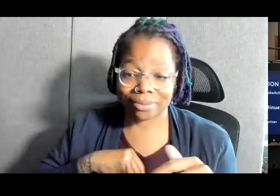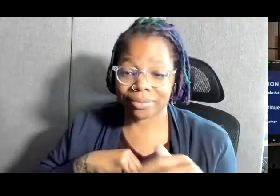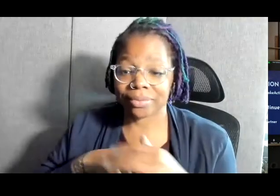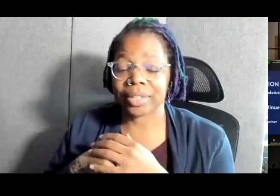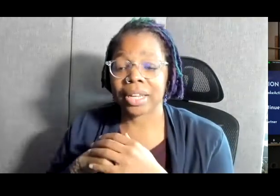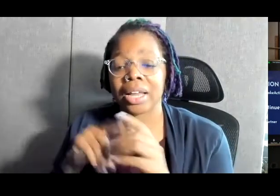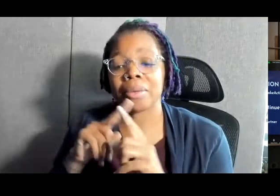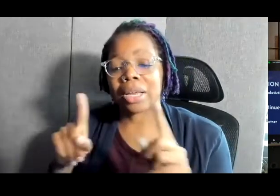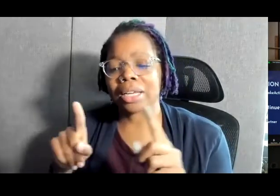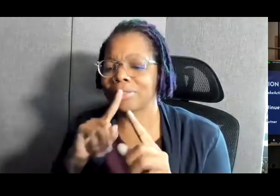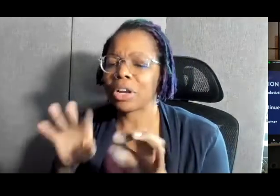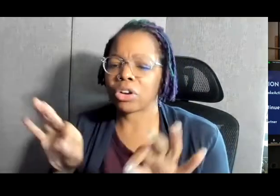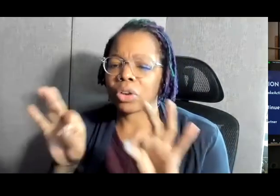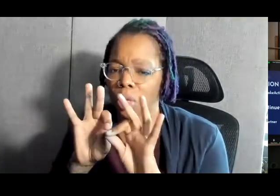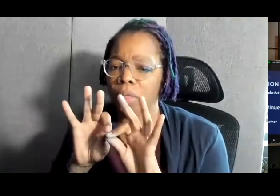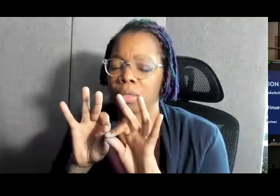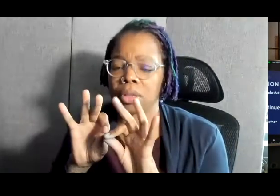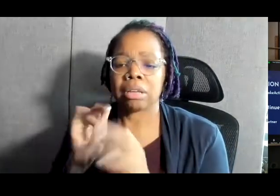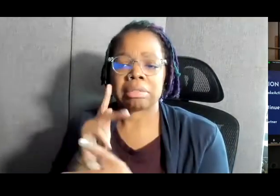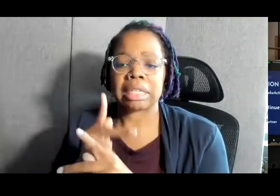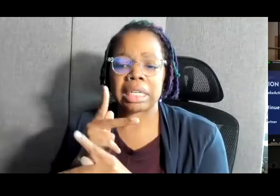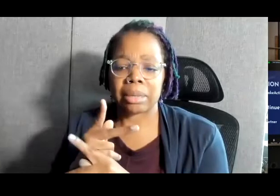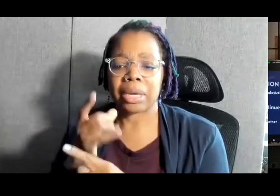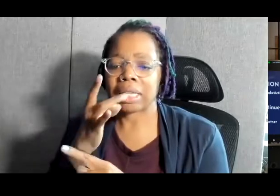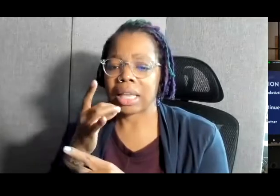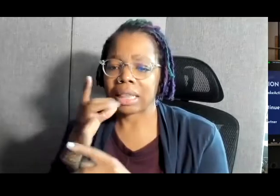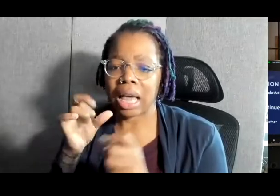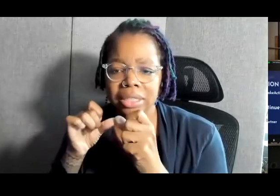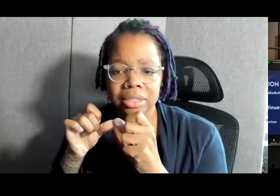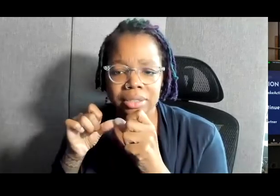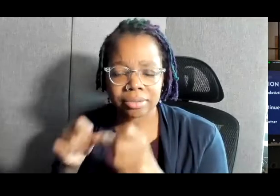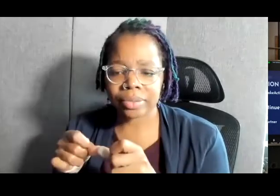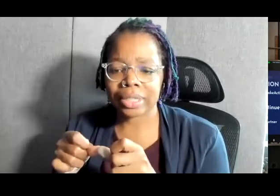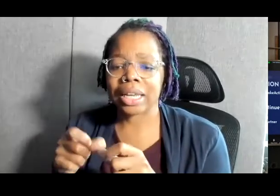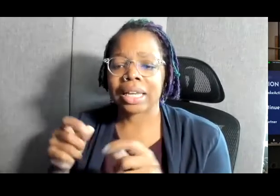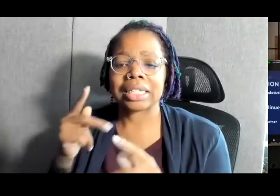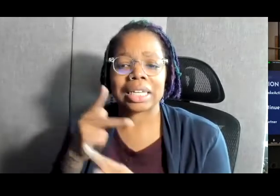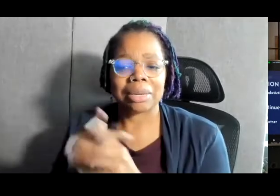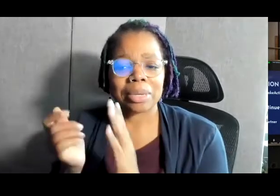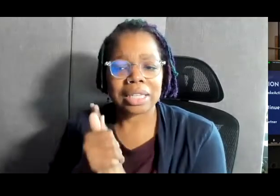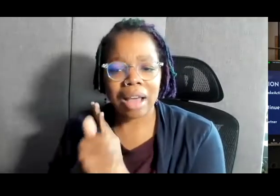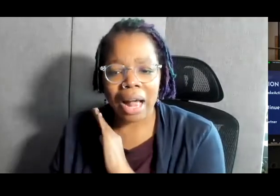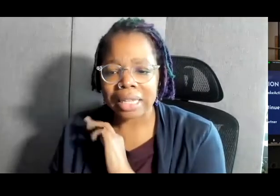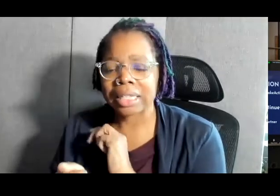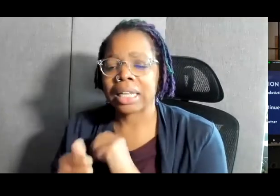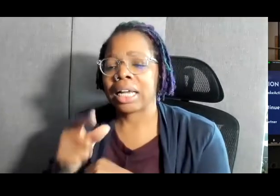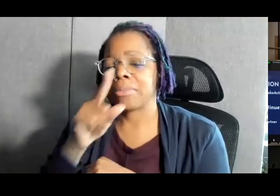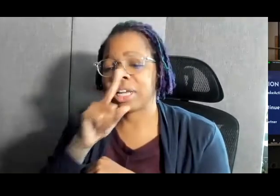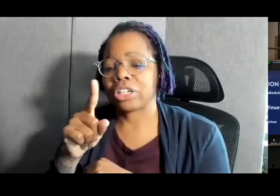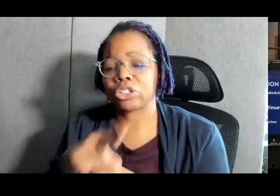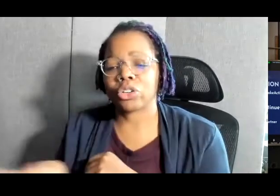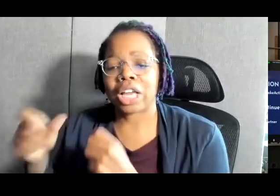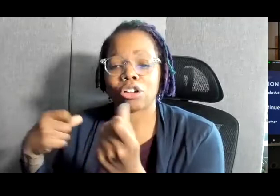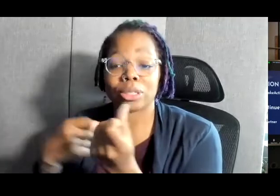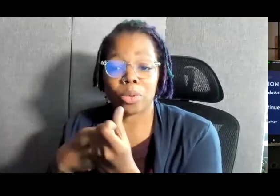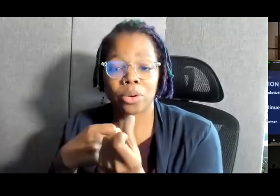support because it is critical to keeping the lights on, to hiring the best talent, and to retain that talent and make sure they are supported